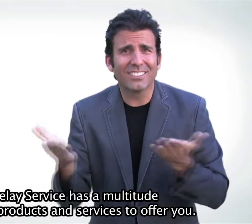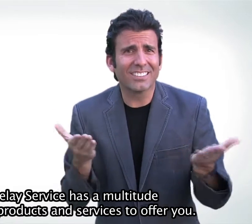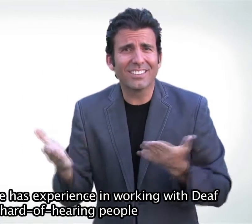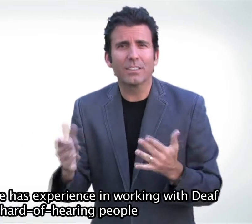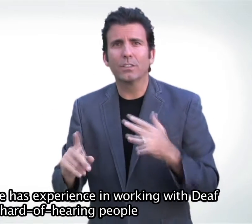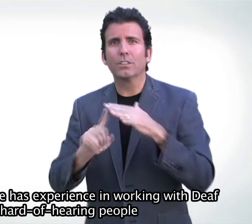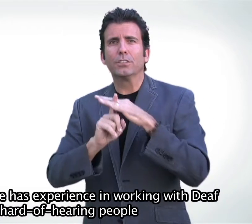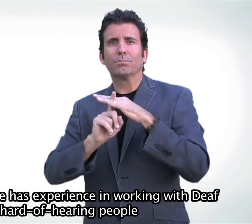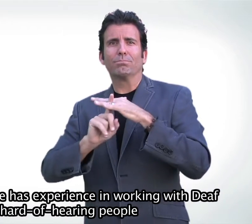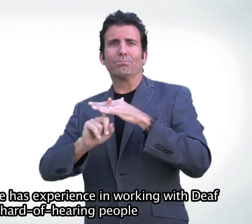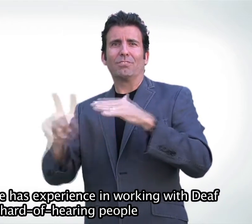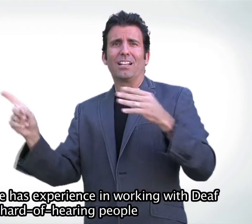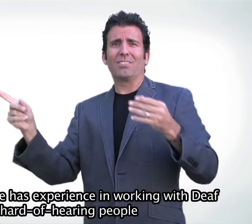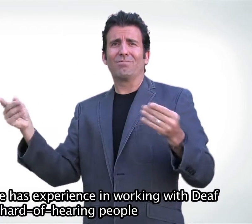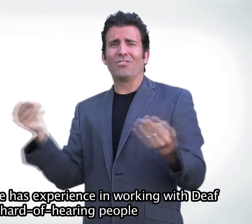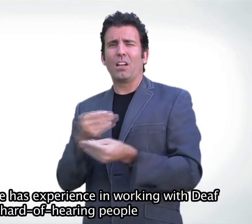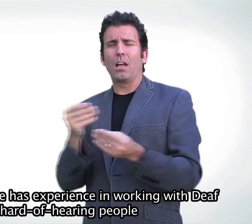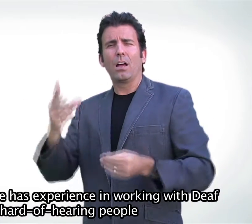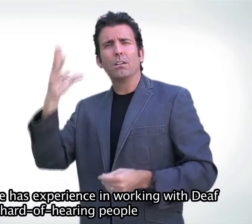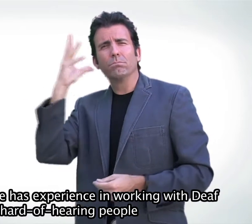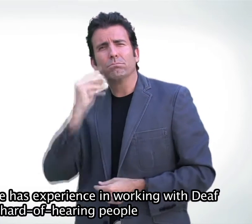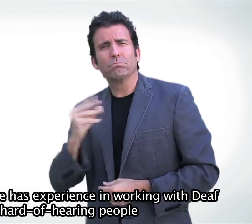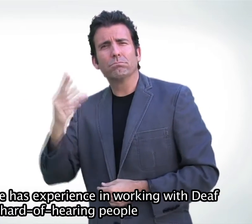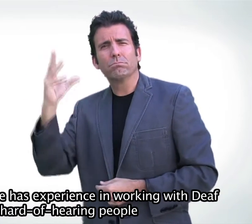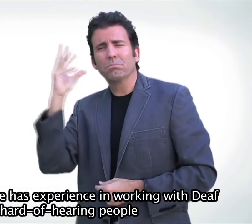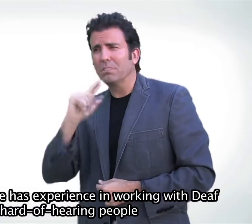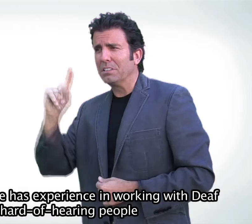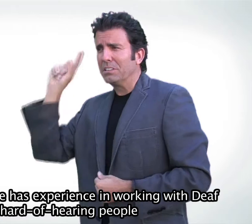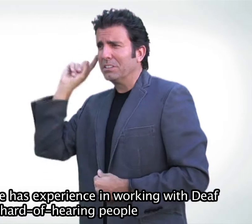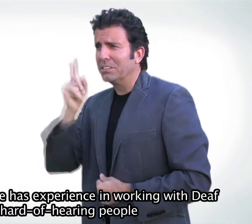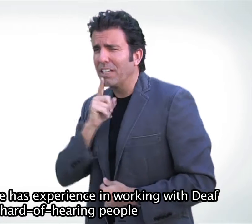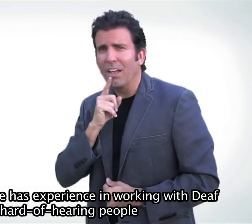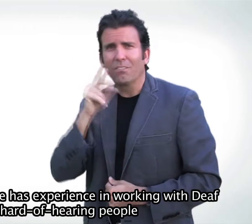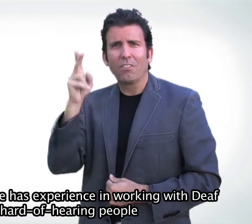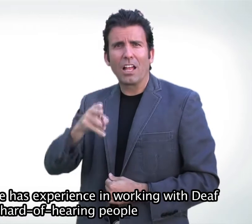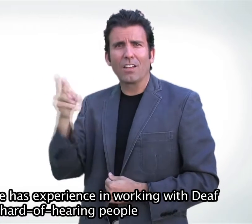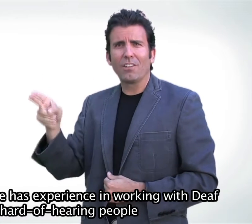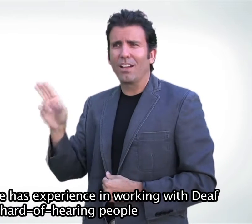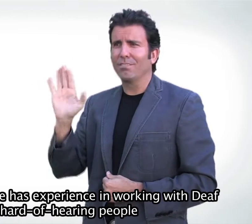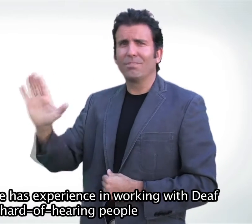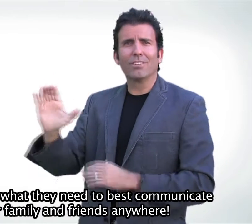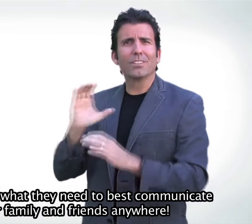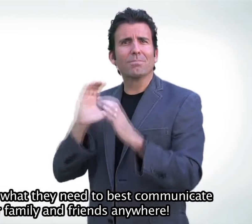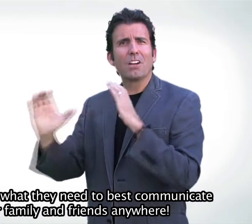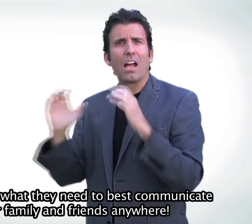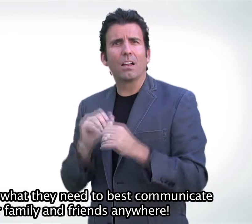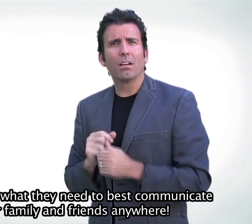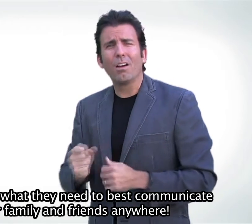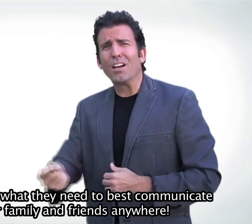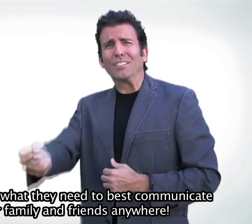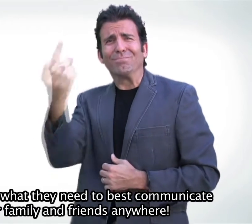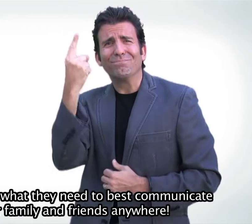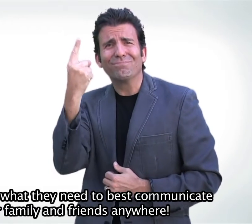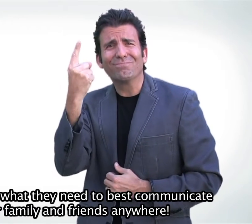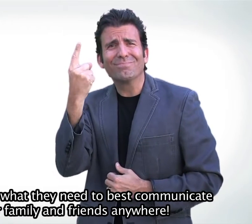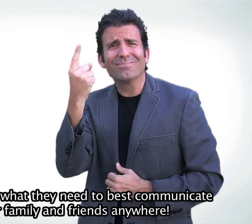and services to offer you. Sprint Relay Service has experience in working with deaf and hard of hearing people and understands